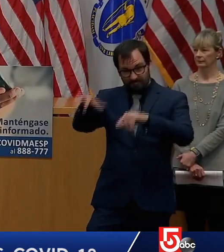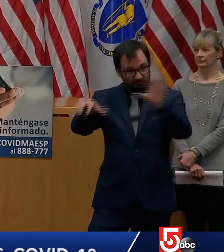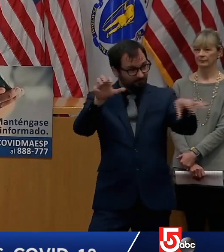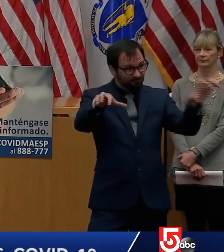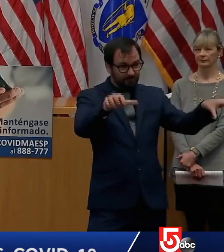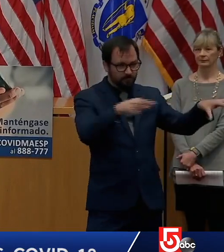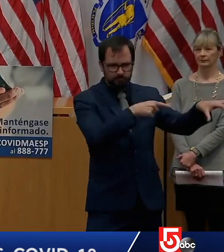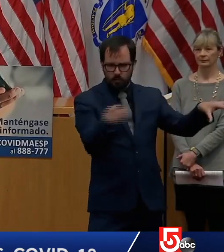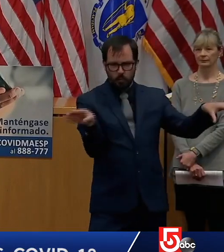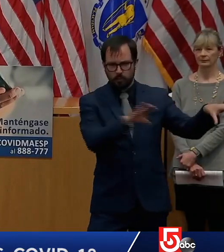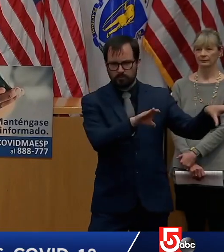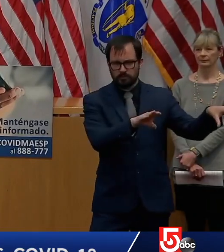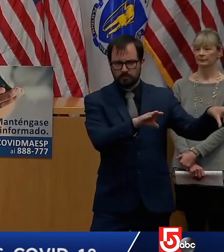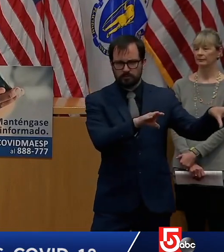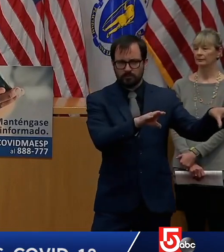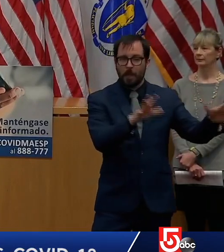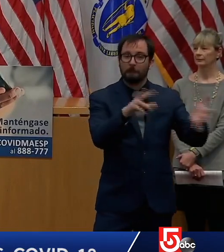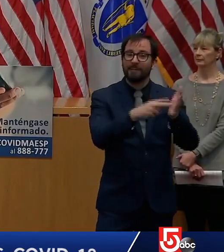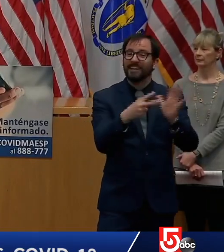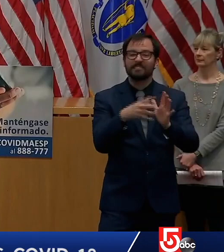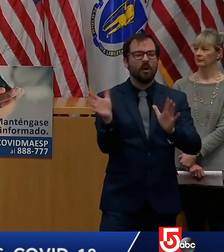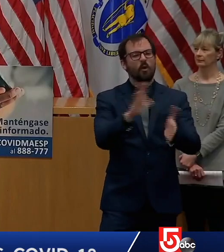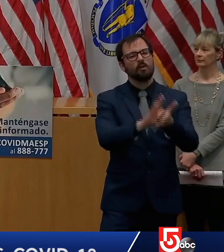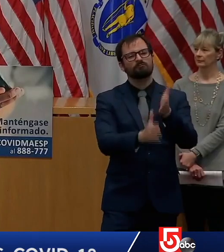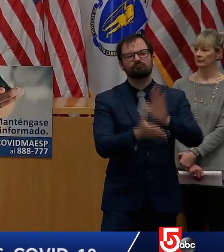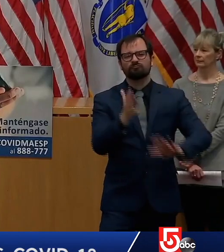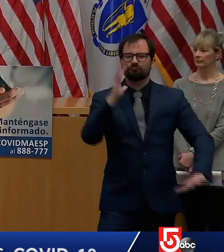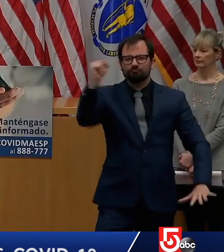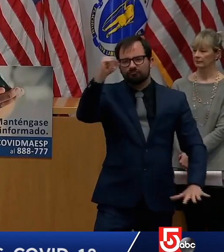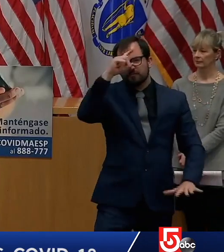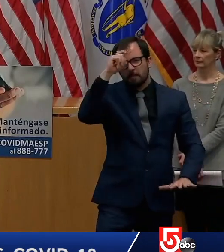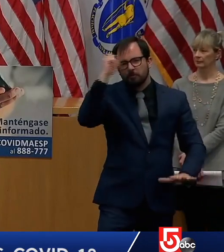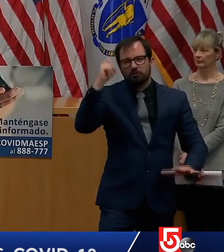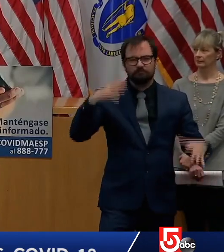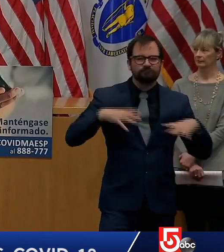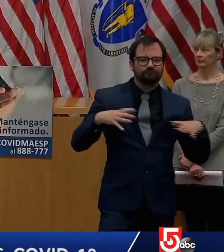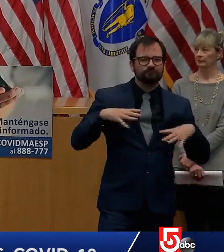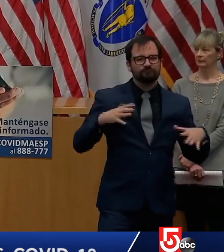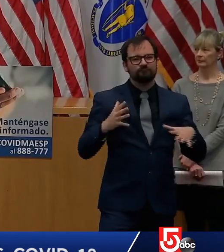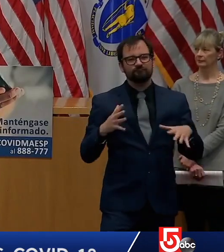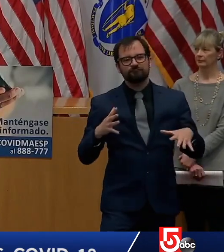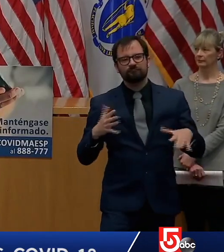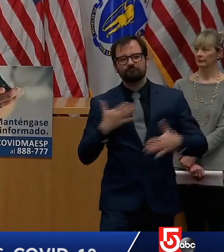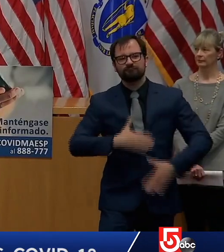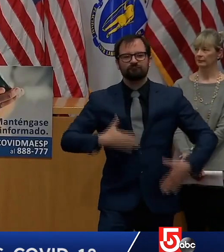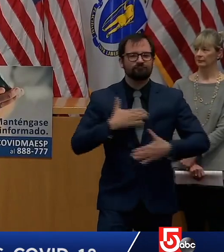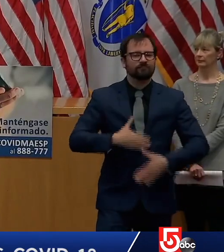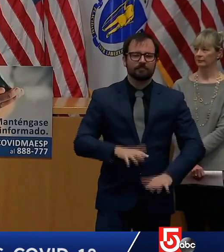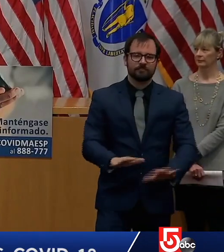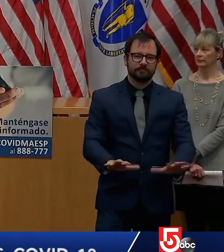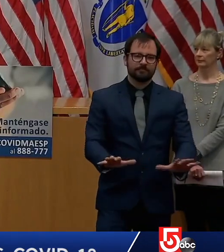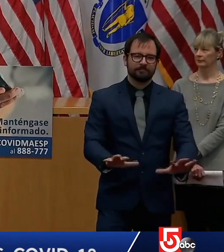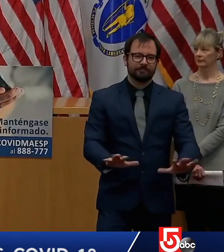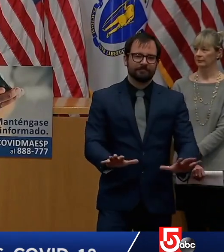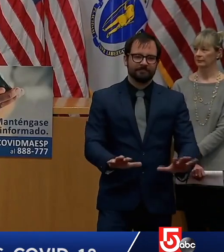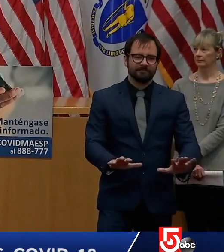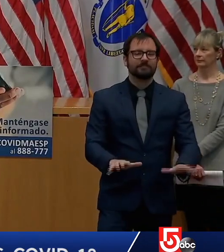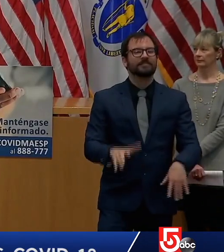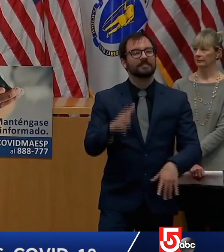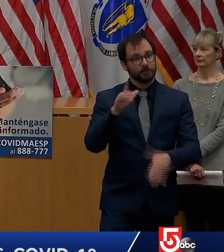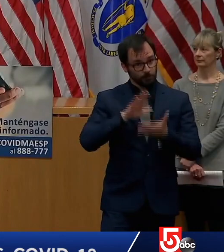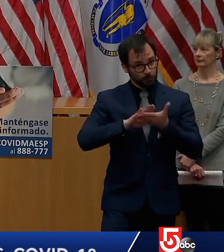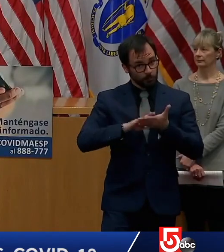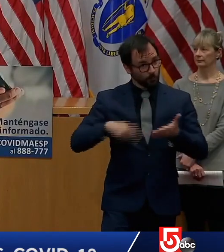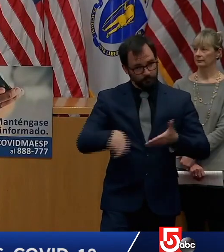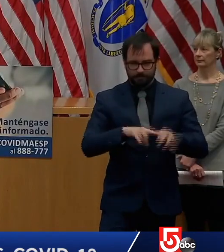decision to allow school districts to plan through the end of the year to offer remote learning for all students this includes students with